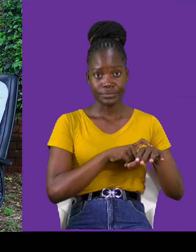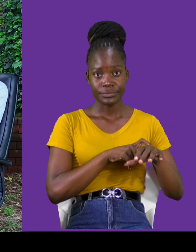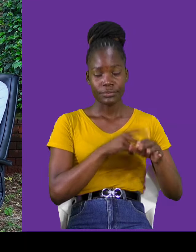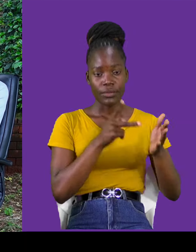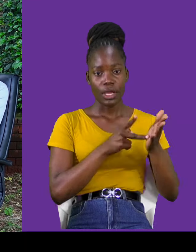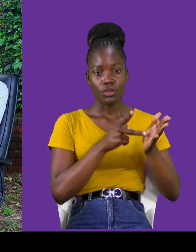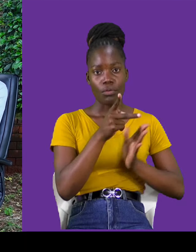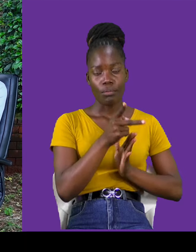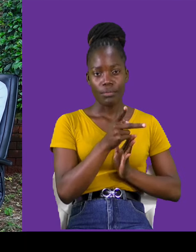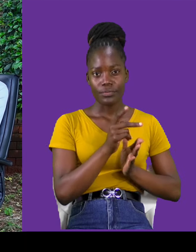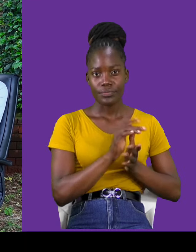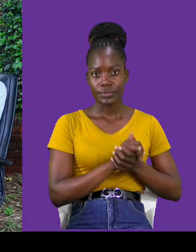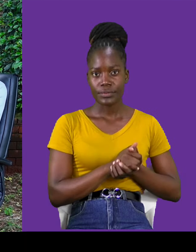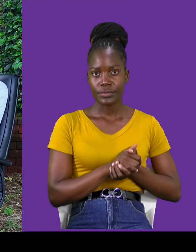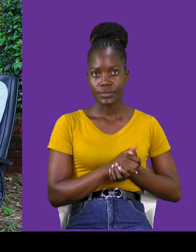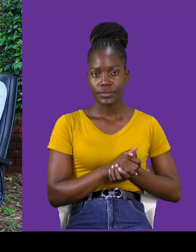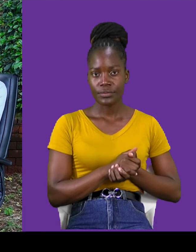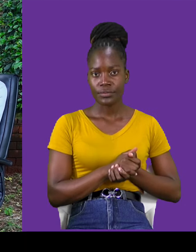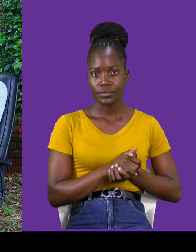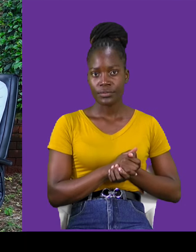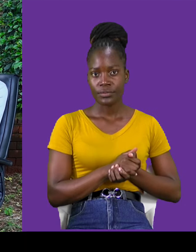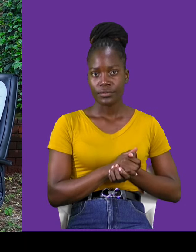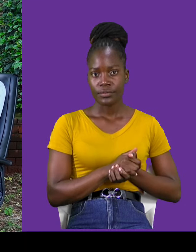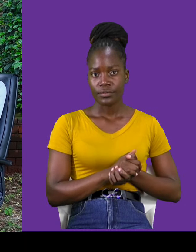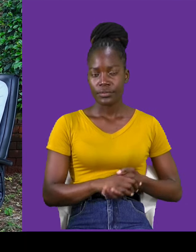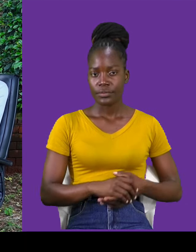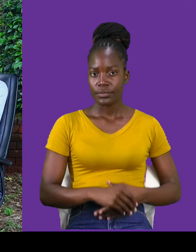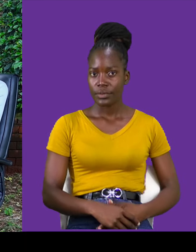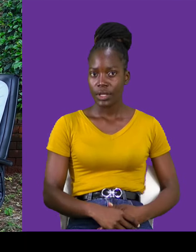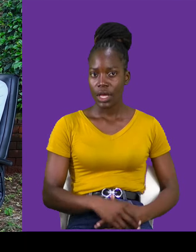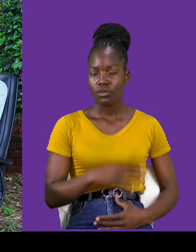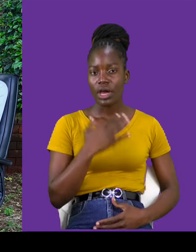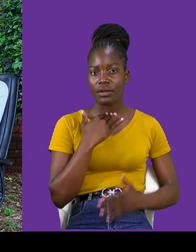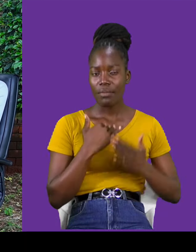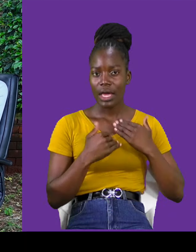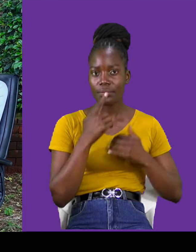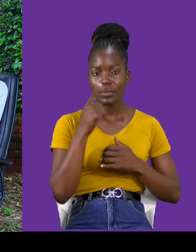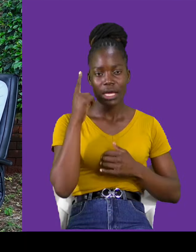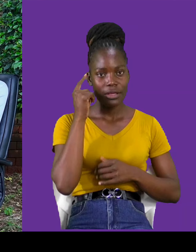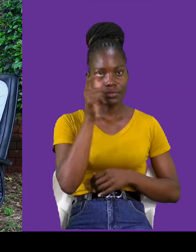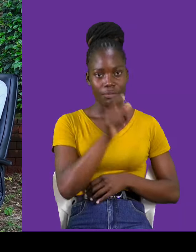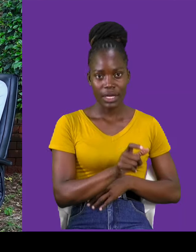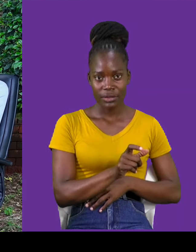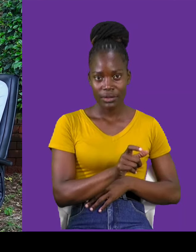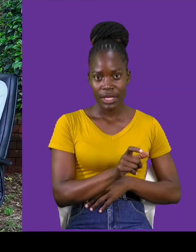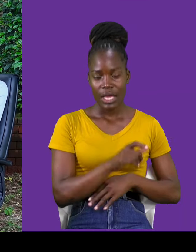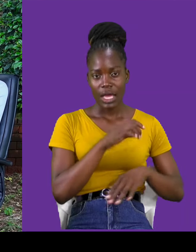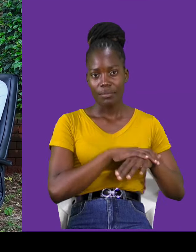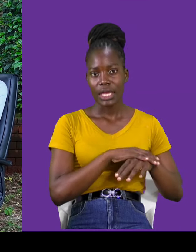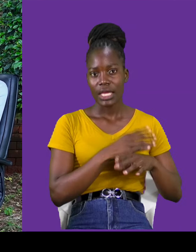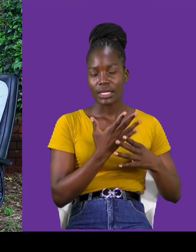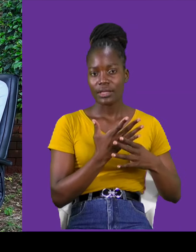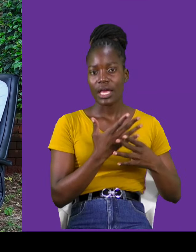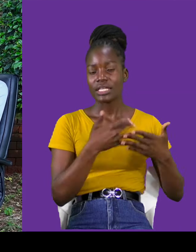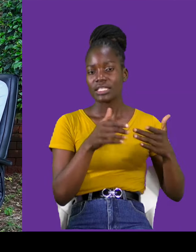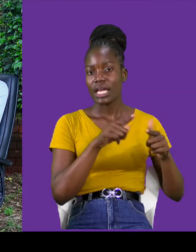for that, definitely ready, you've been admiring for a long time. Atakuwa sharp at a message. Sign language, it has, it has,